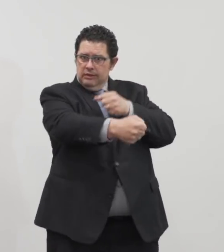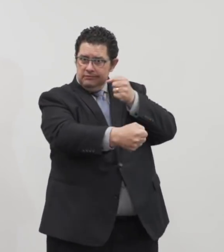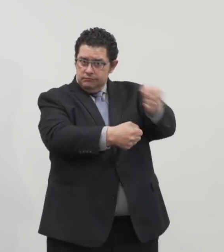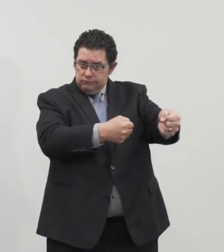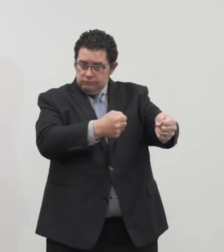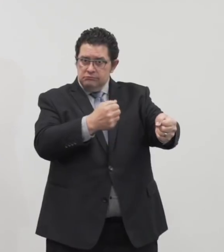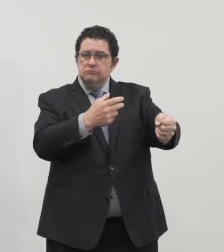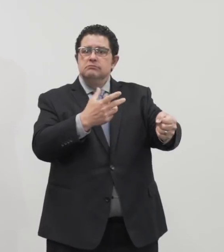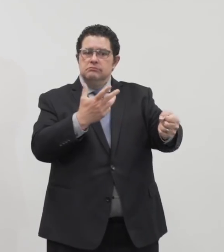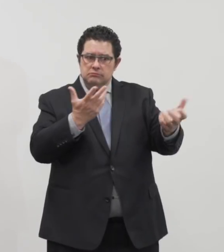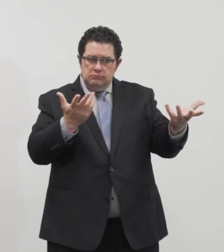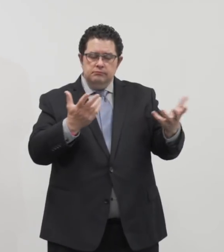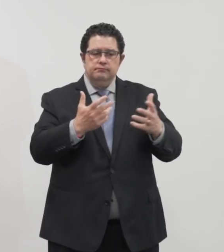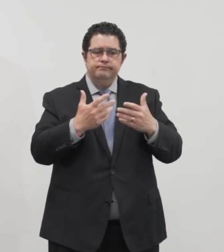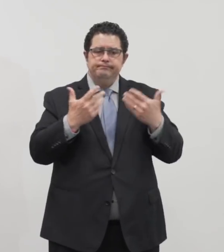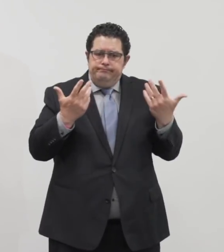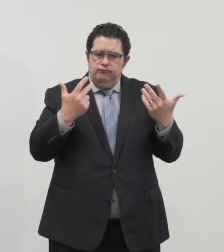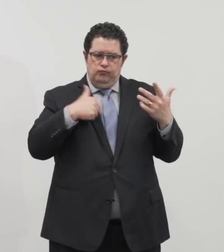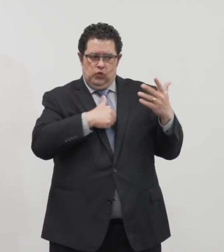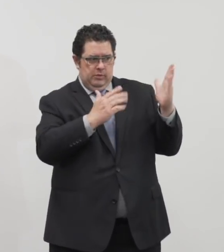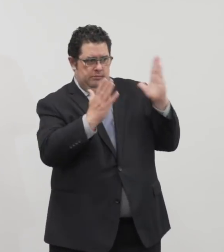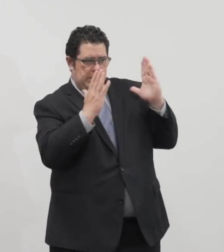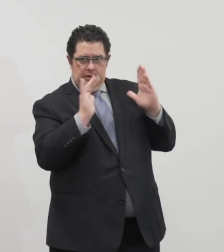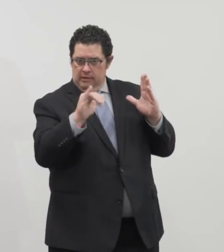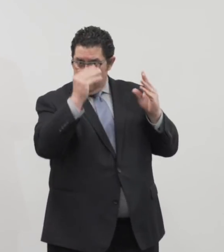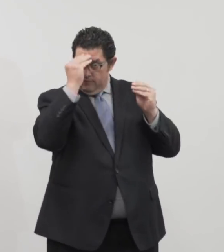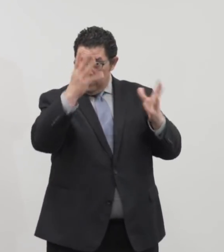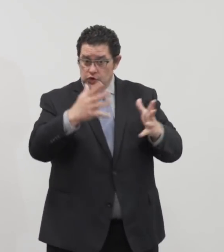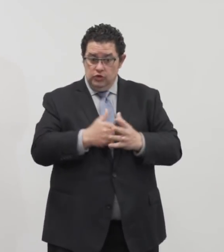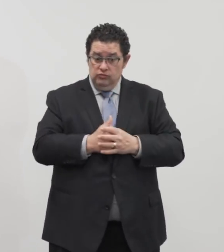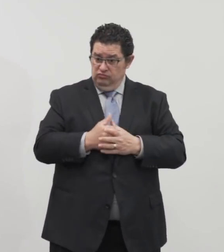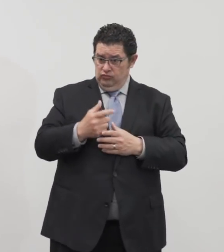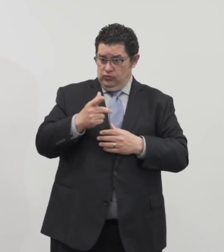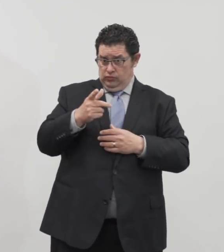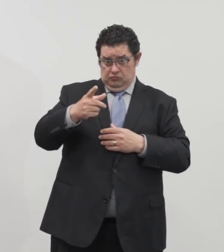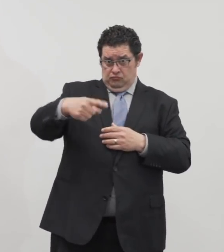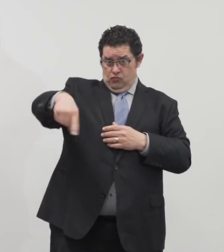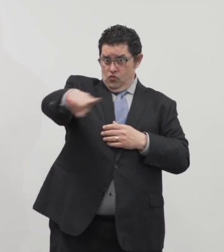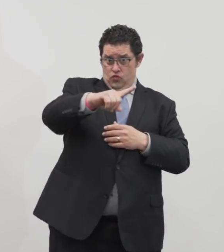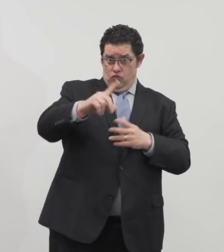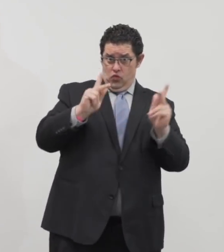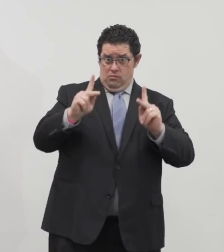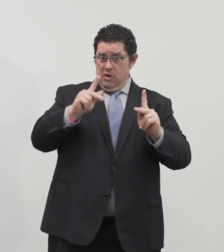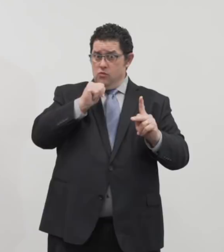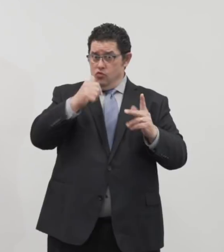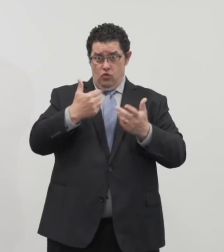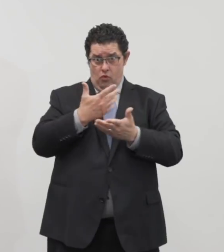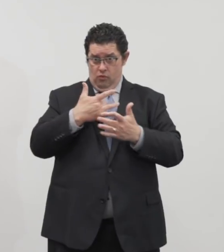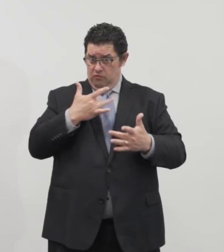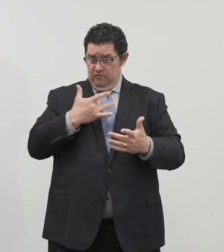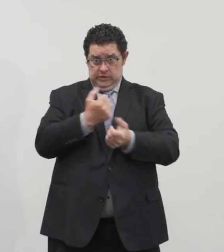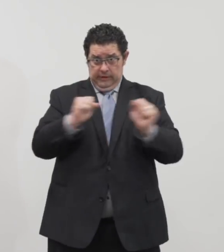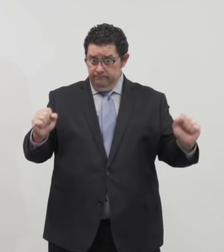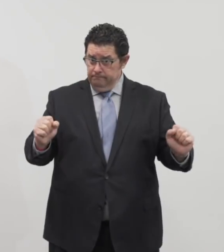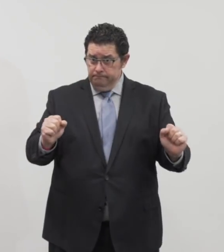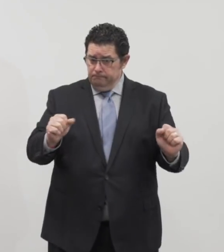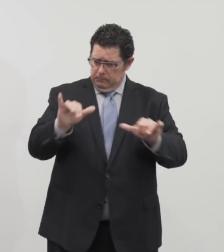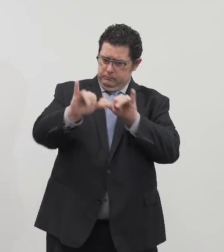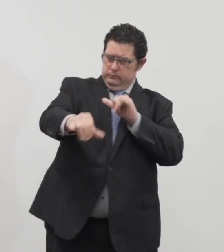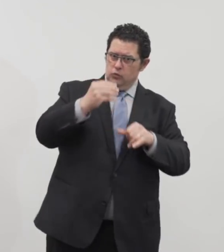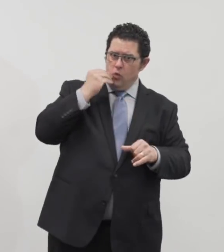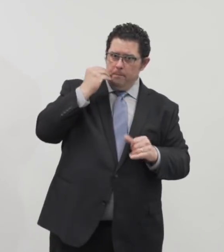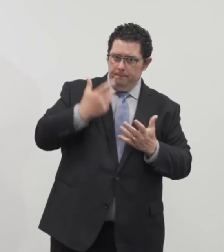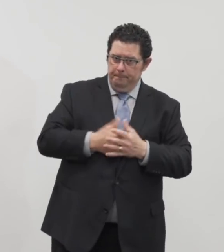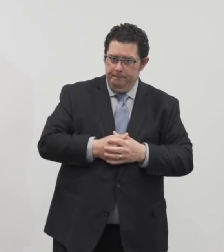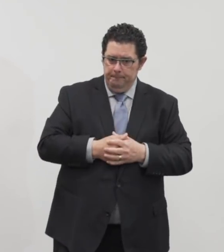hospitalizations moving forward. Those who do not feel safe should not go out. Anyone who has a